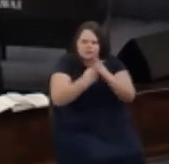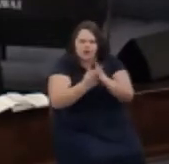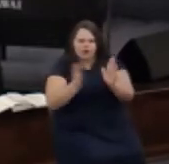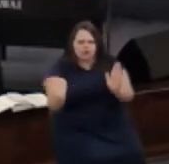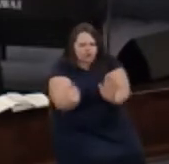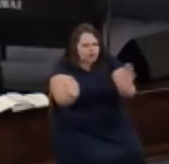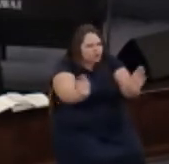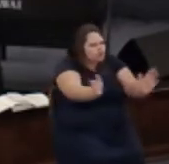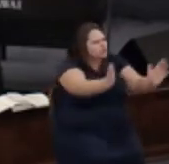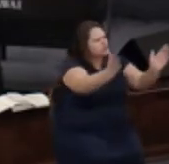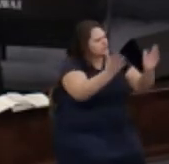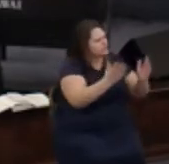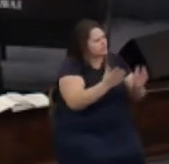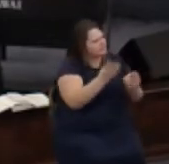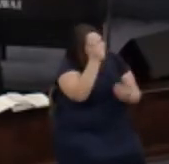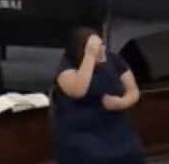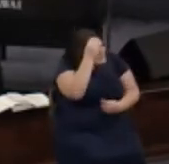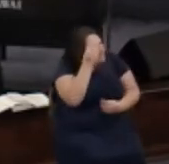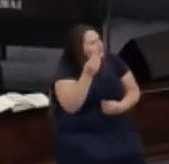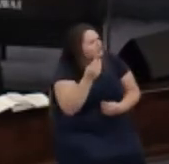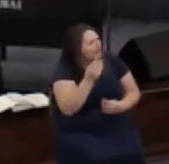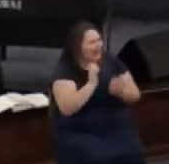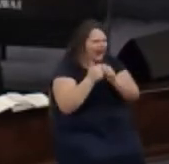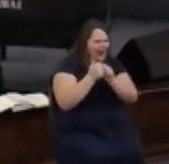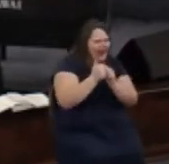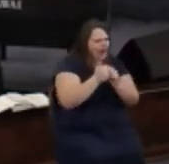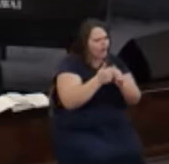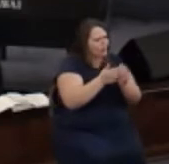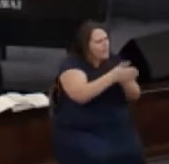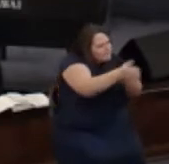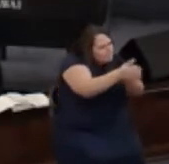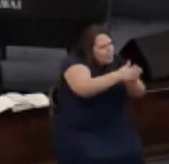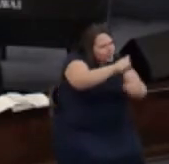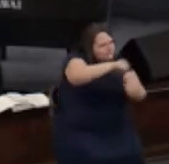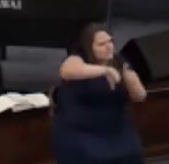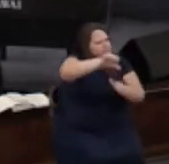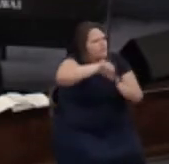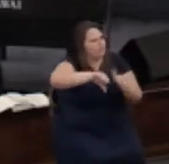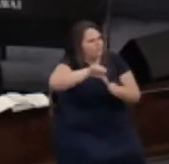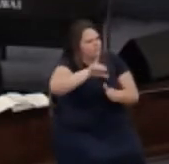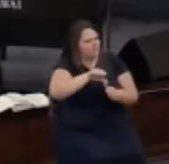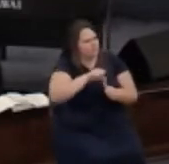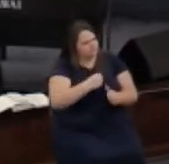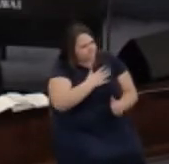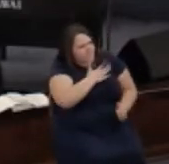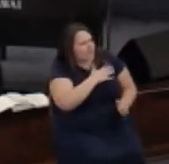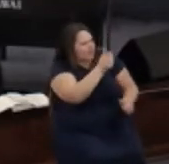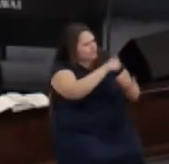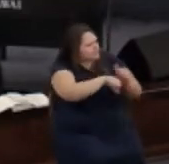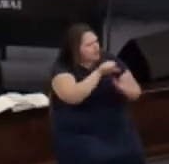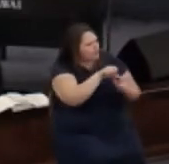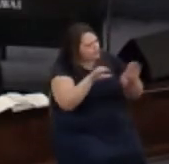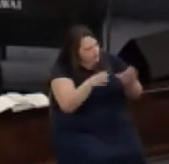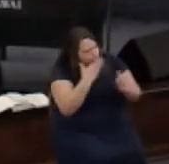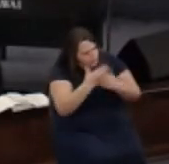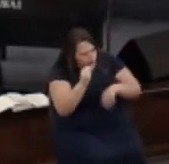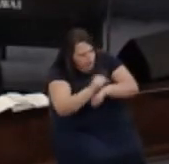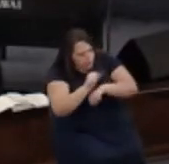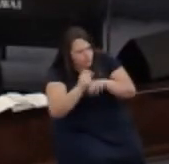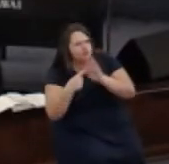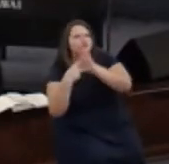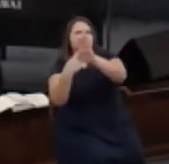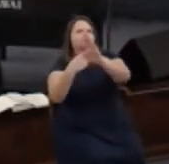another we need to consider how to get each other moving to do good works and to show love